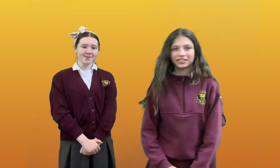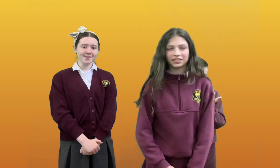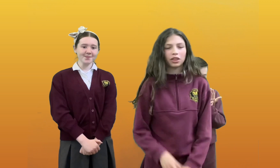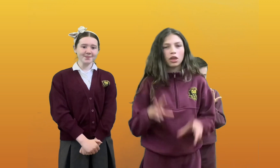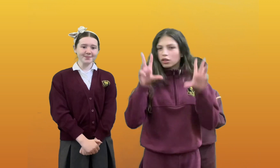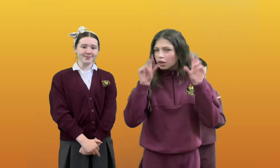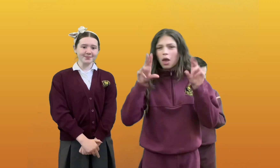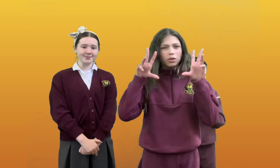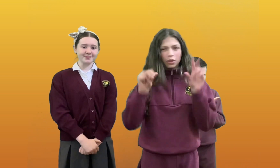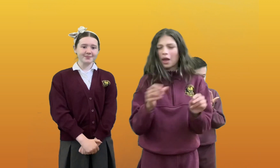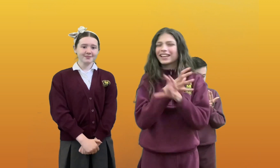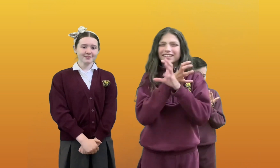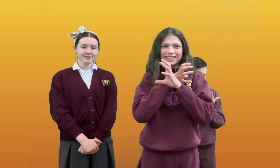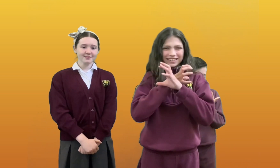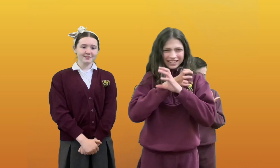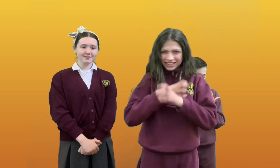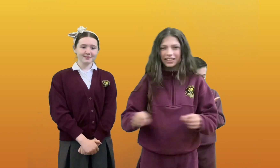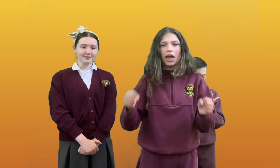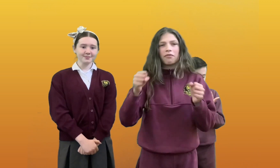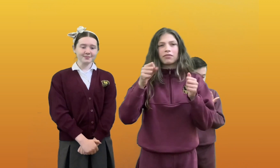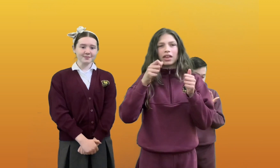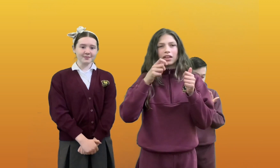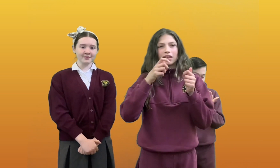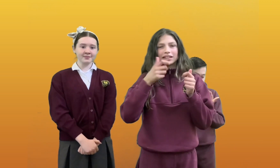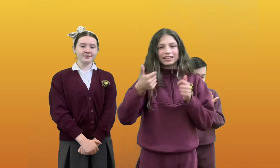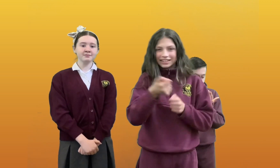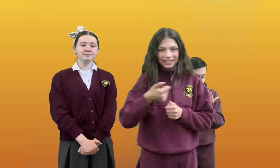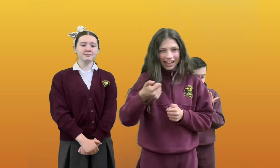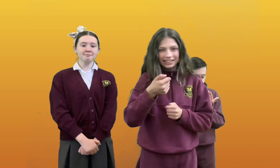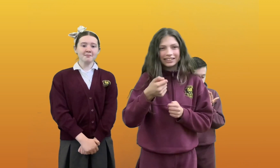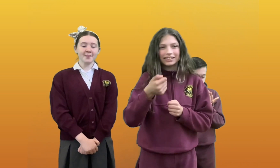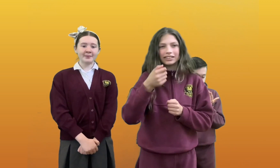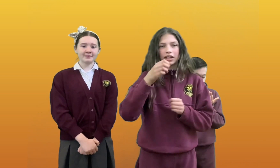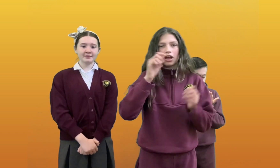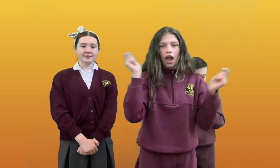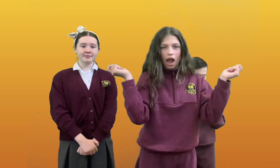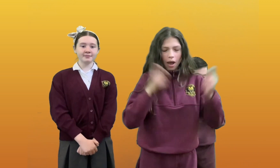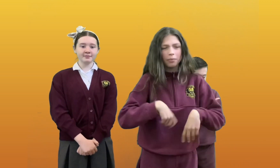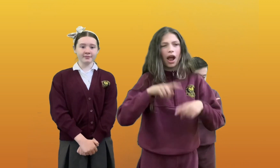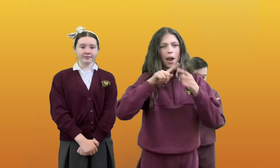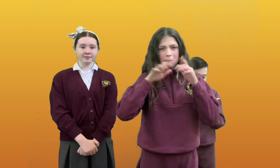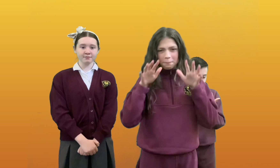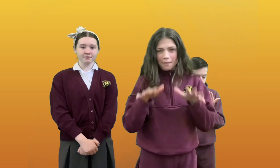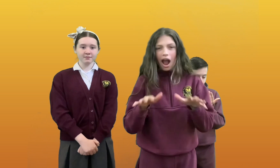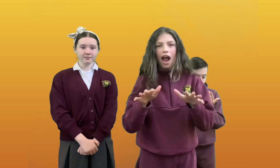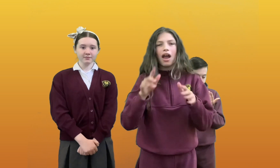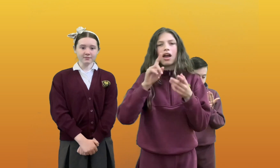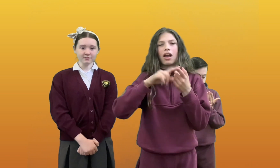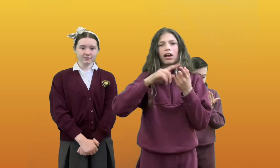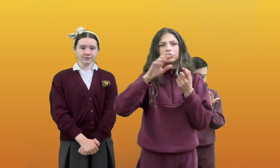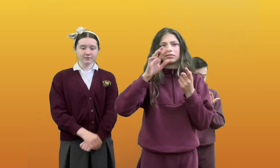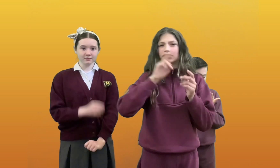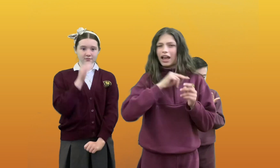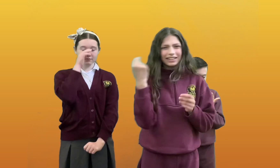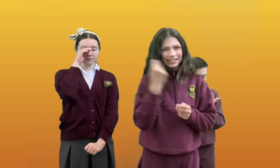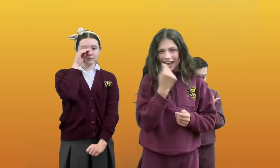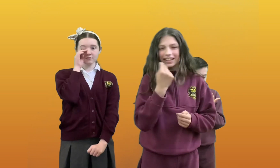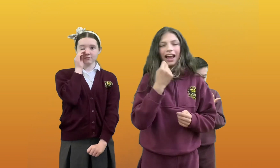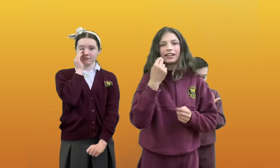No, no, never send horrible, mocking or not nice messages on laptops,